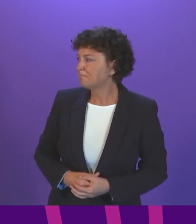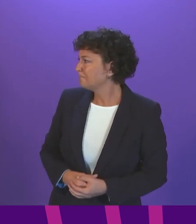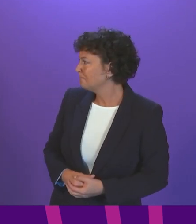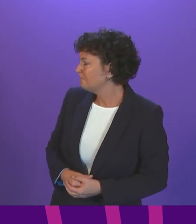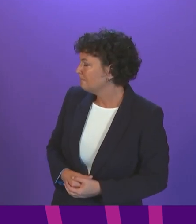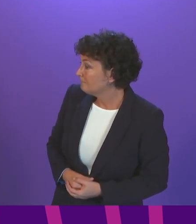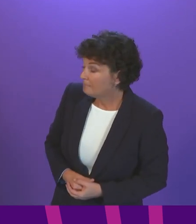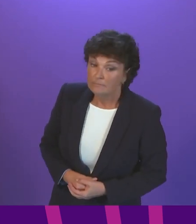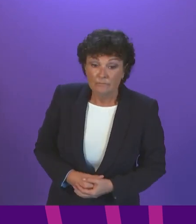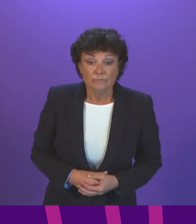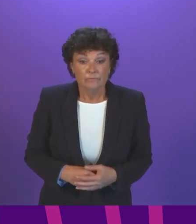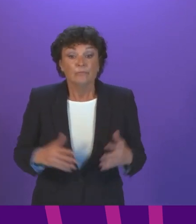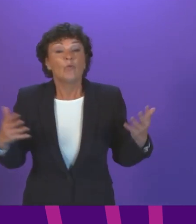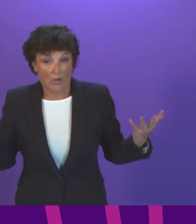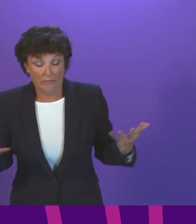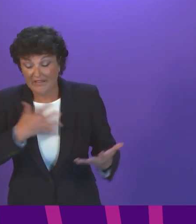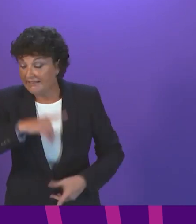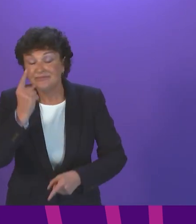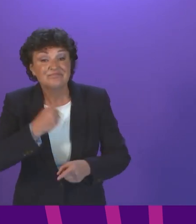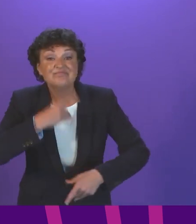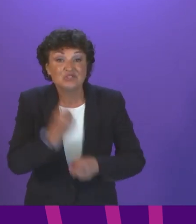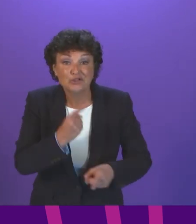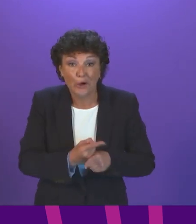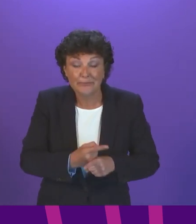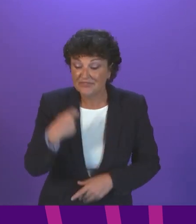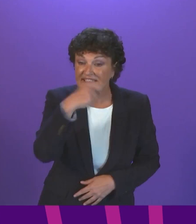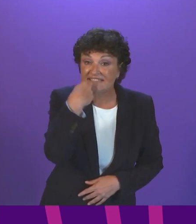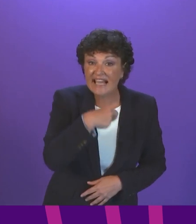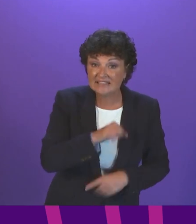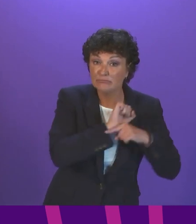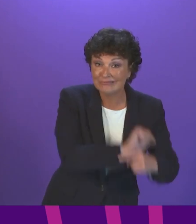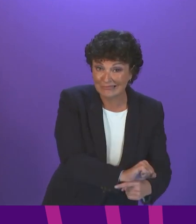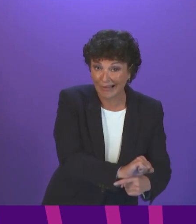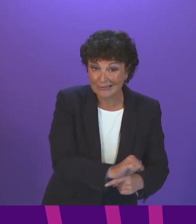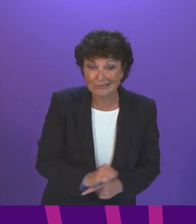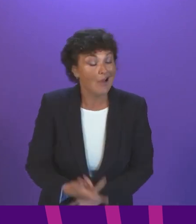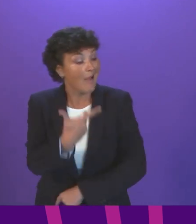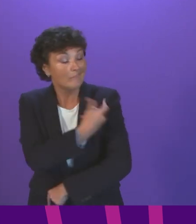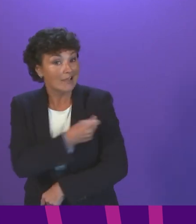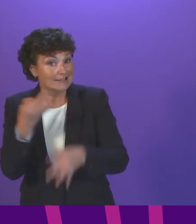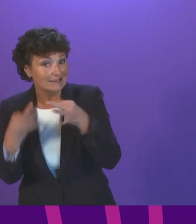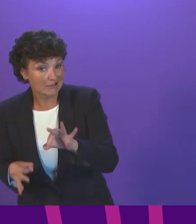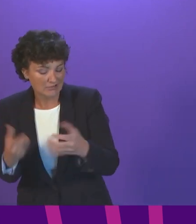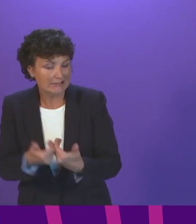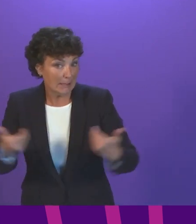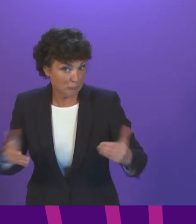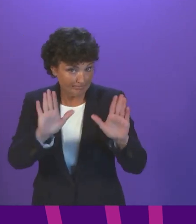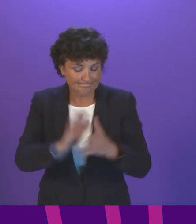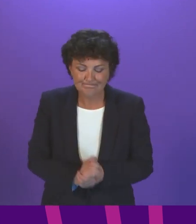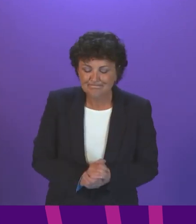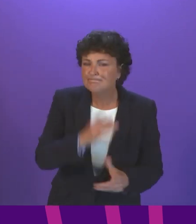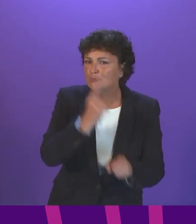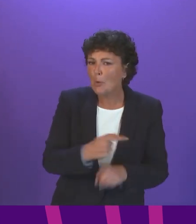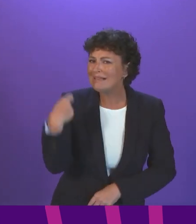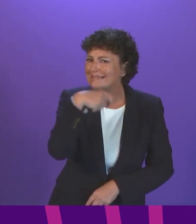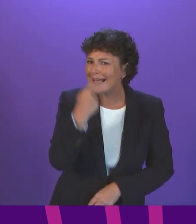Well, let me take Test and Protect, Accident and Emergency and Vaccine Certification in turn. Firstly, on Test and Protect, Douglas Ross has